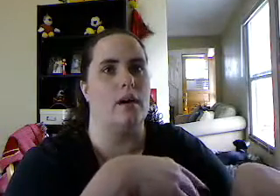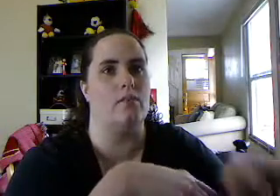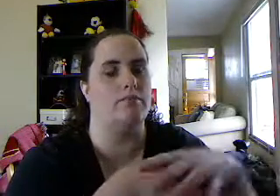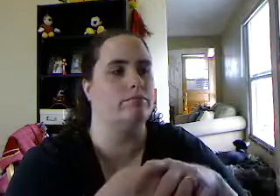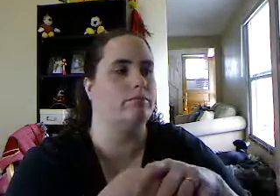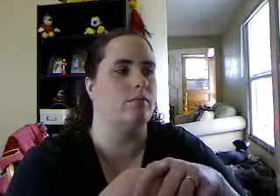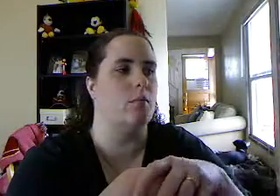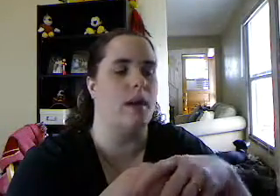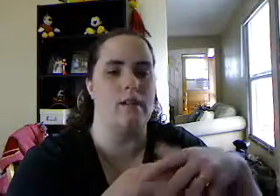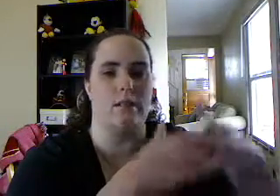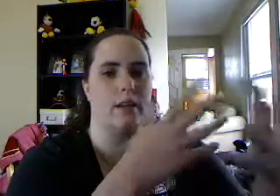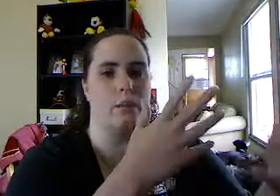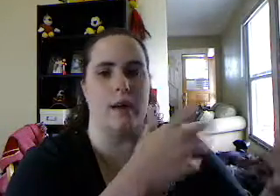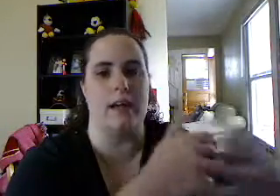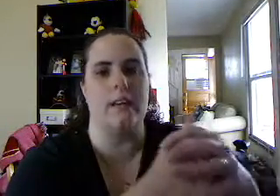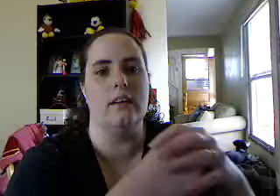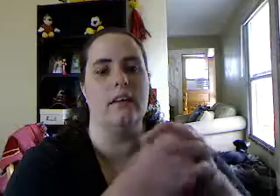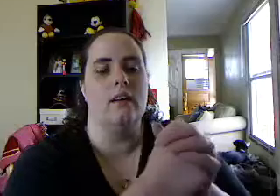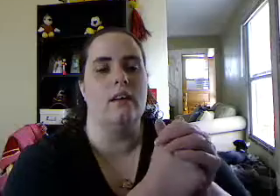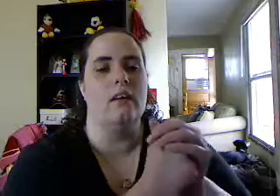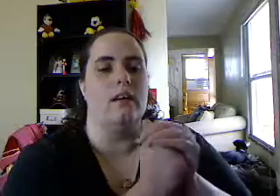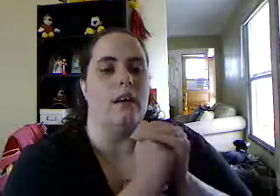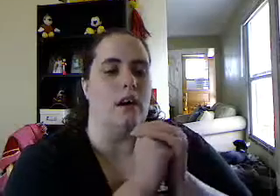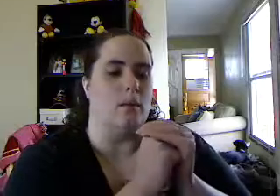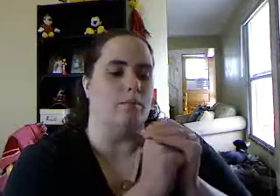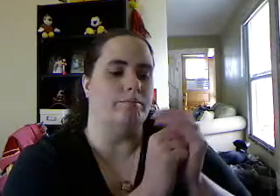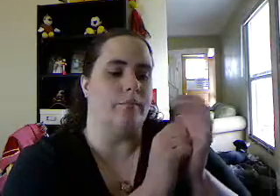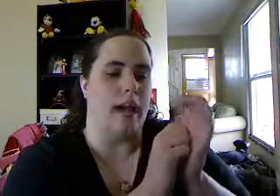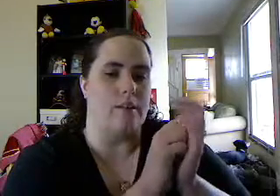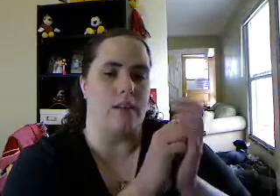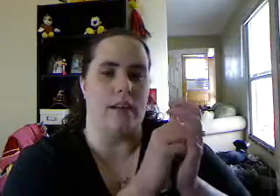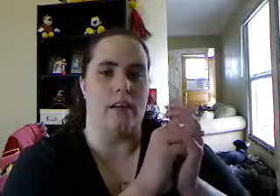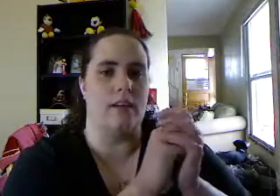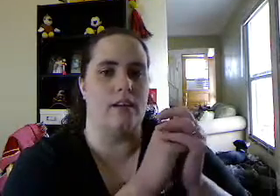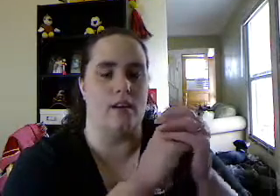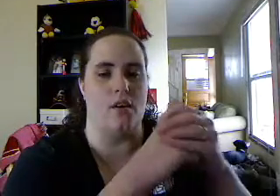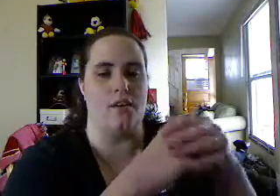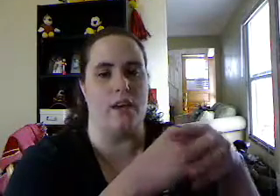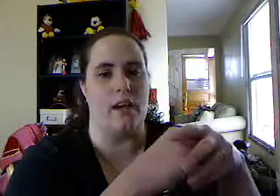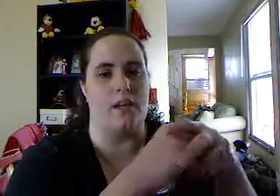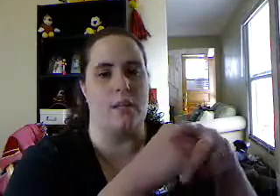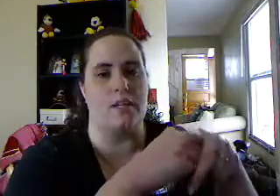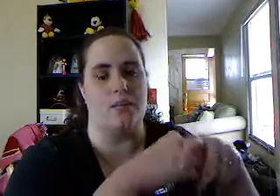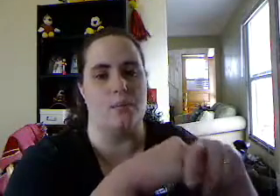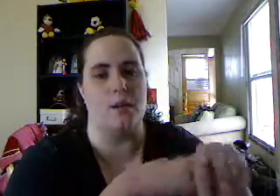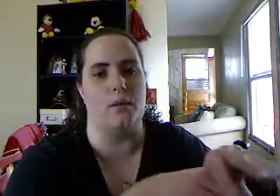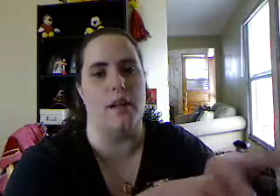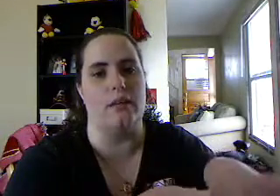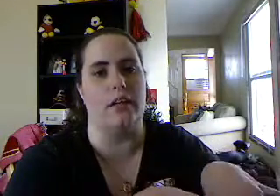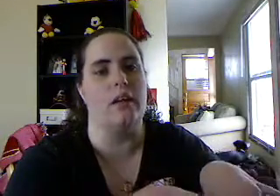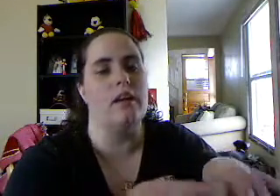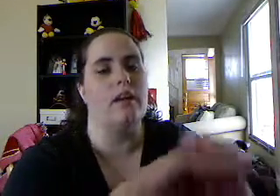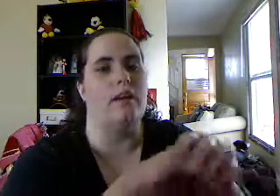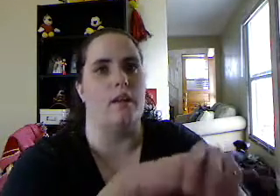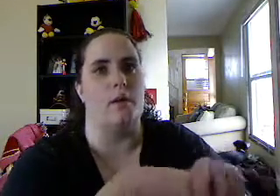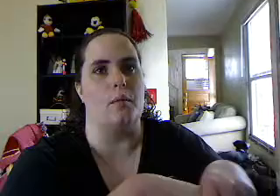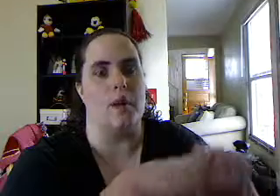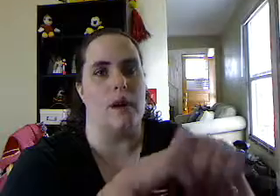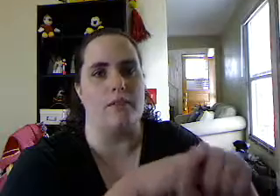whatever in my IV, you know, that kind of makes you a loopy or whatever. They wheeled me off